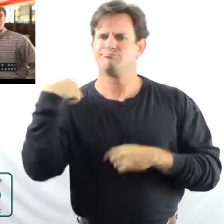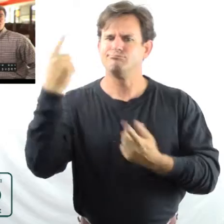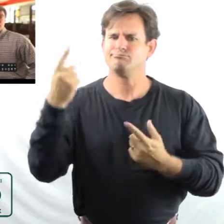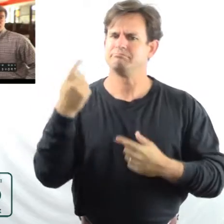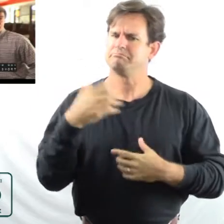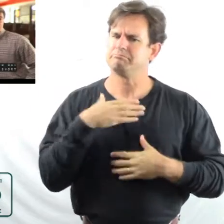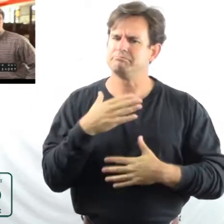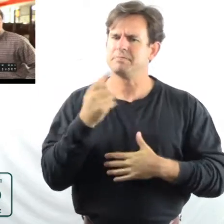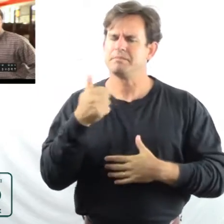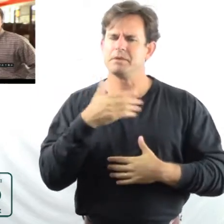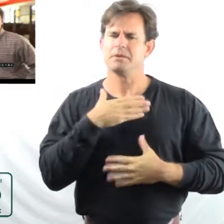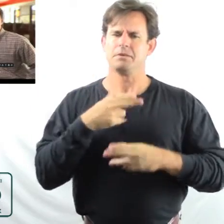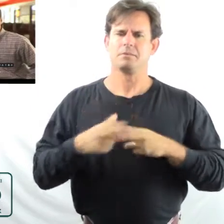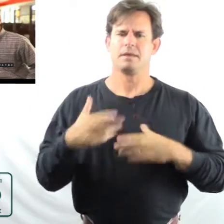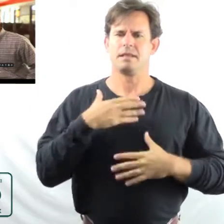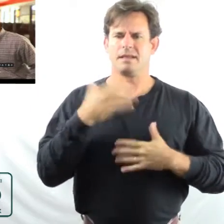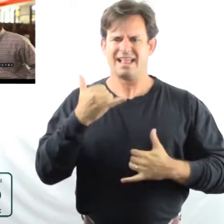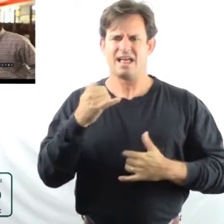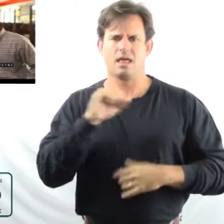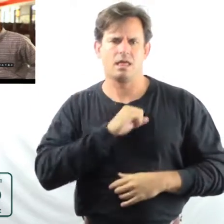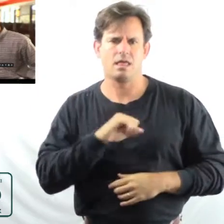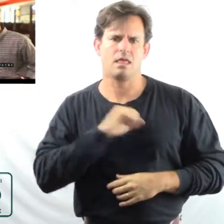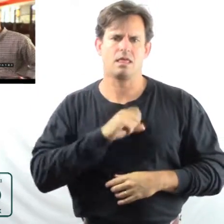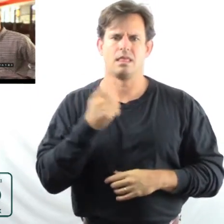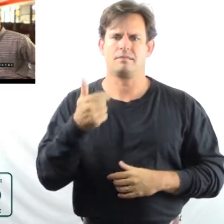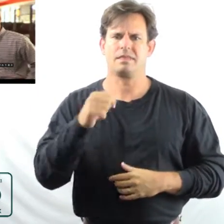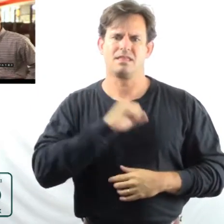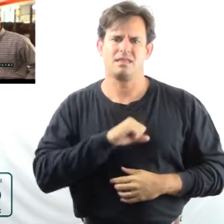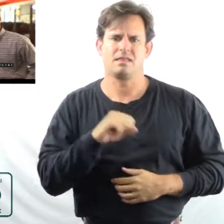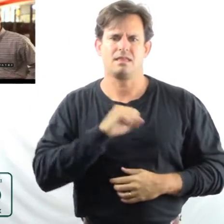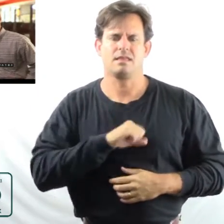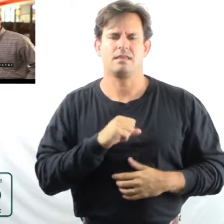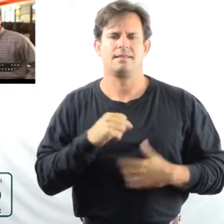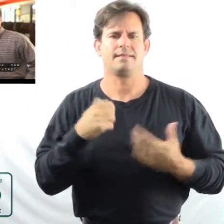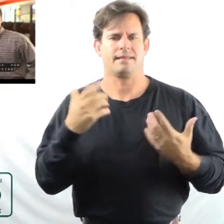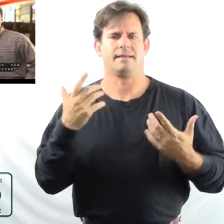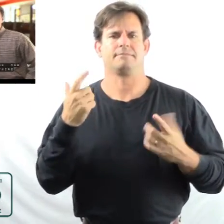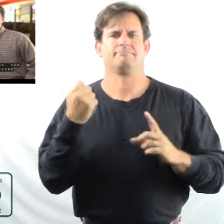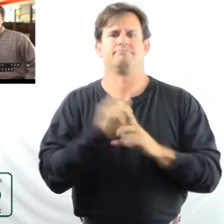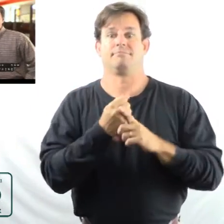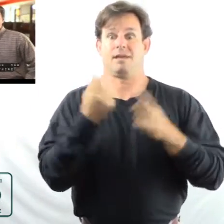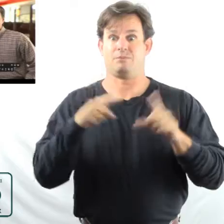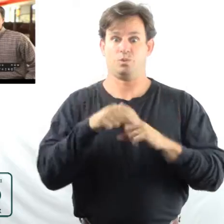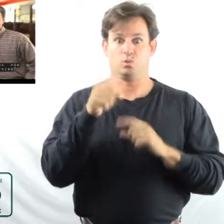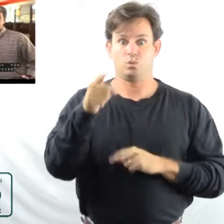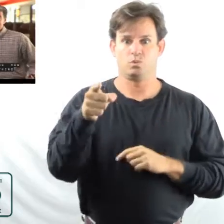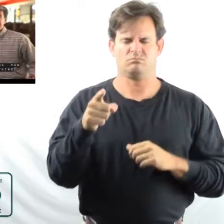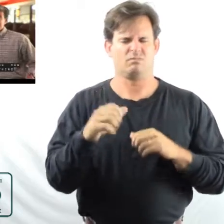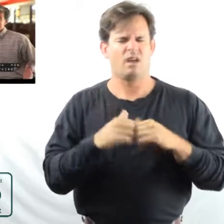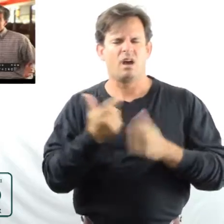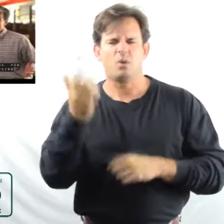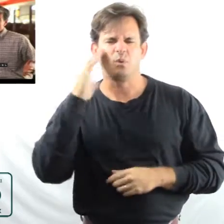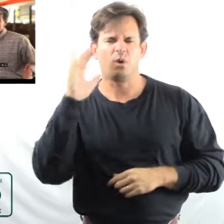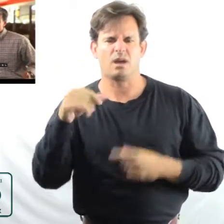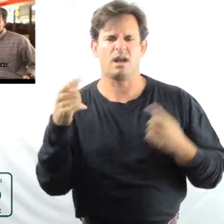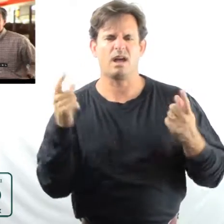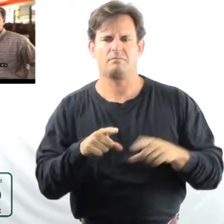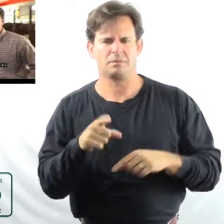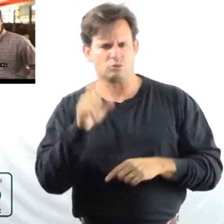just feeling a little shorter breath now and then, maybe coughing a bit. Now, if that happens to you, how do you know if it's something you really should be paying